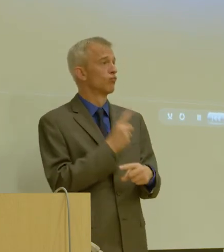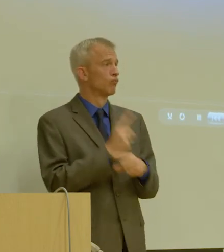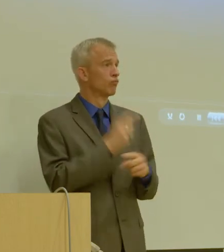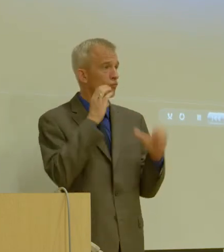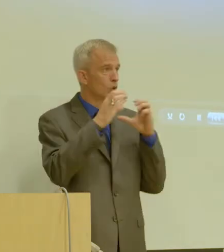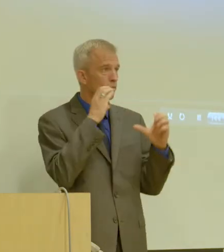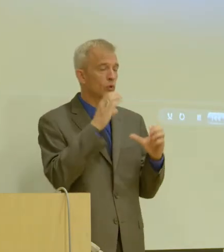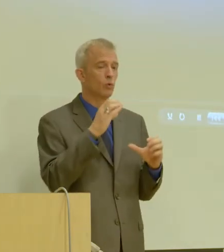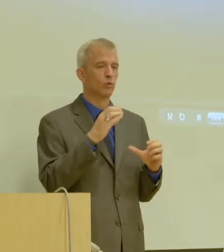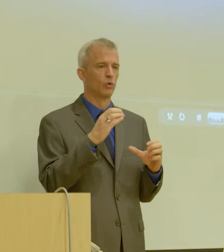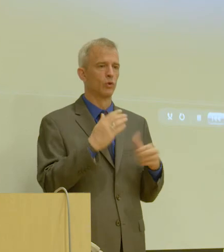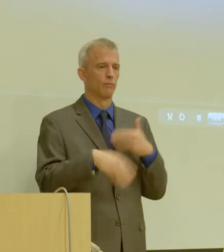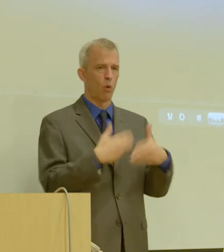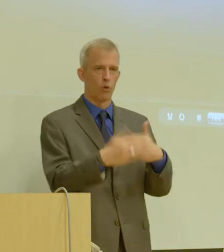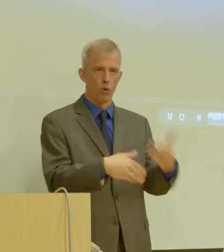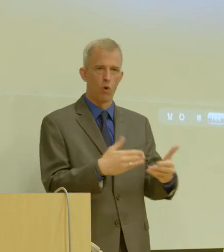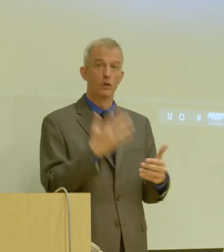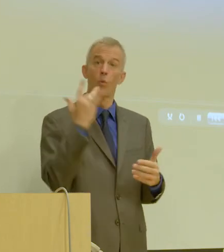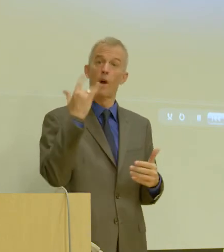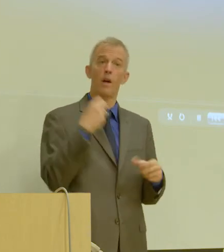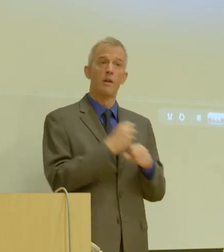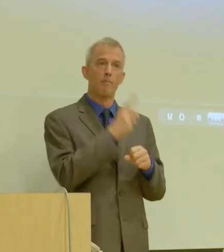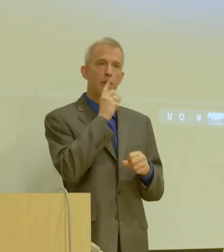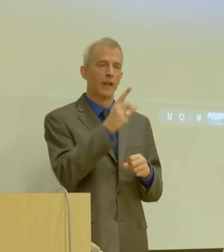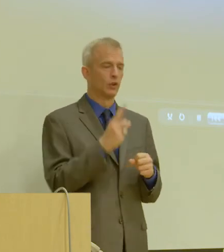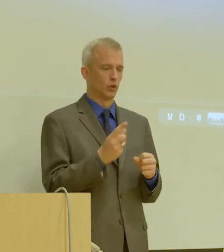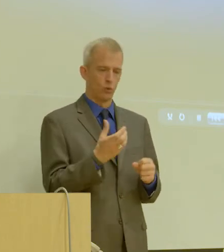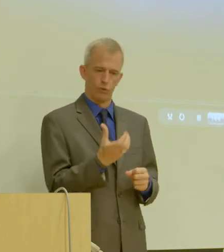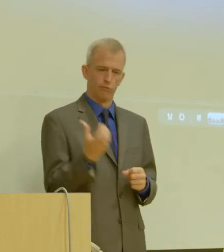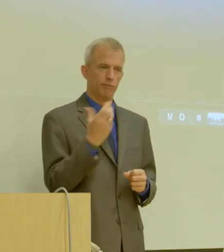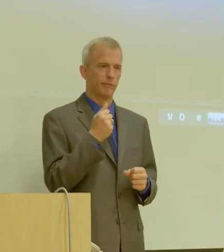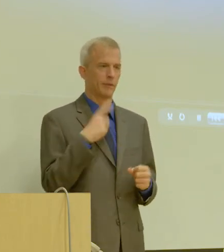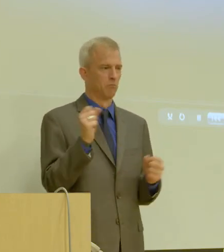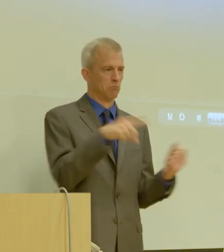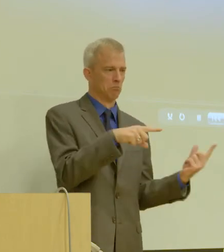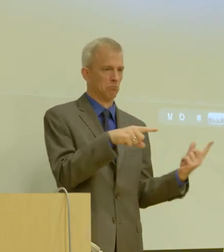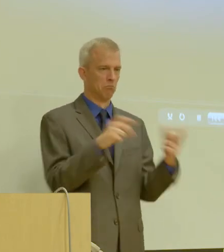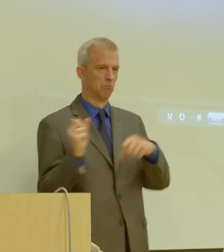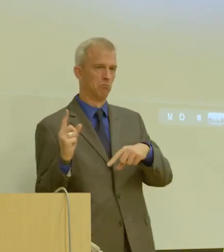protocols to enable mobile devices to exchange short text messages.